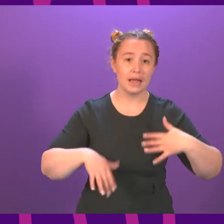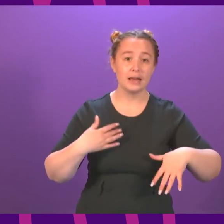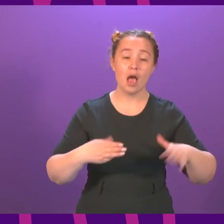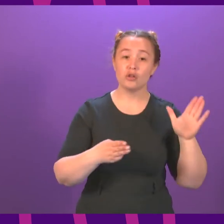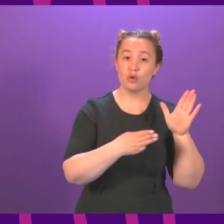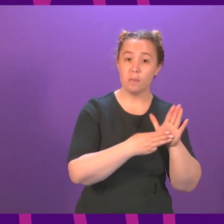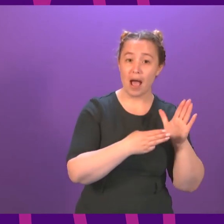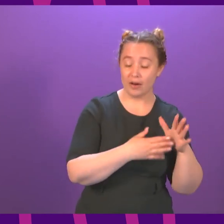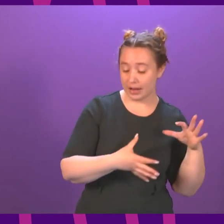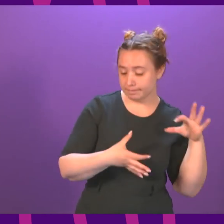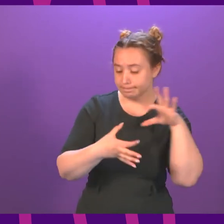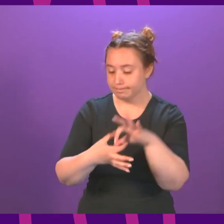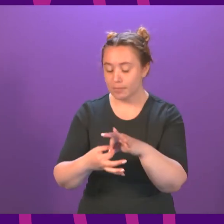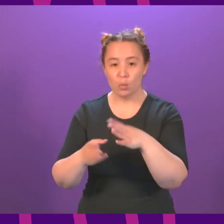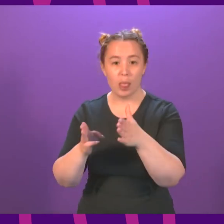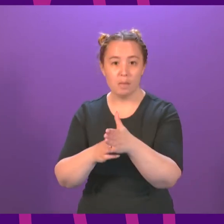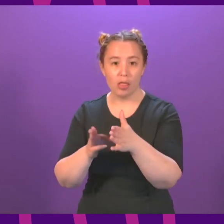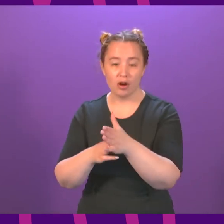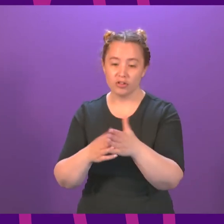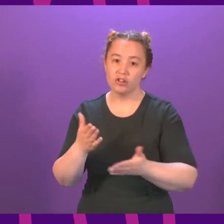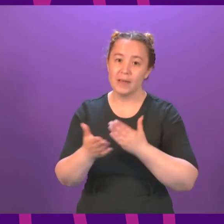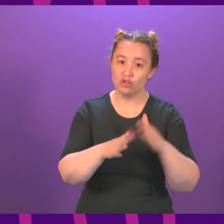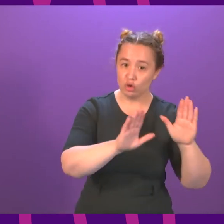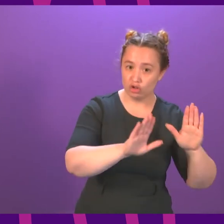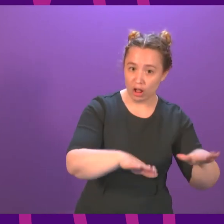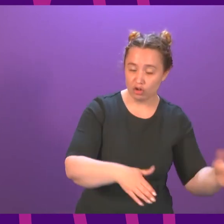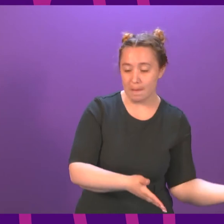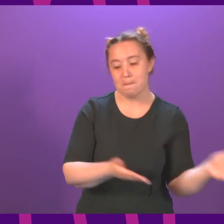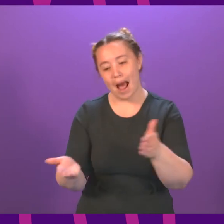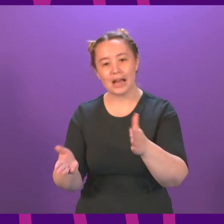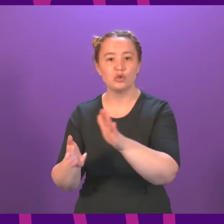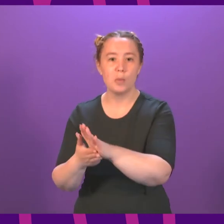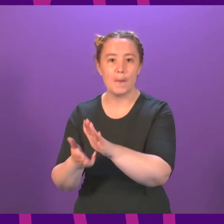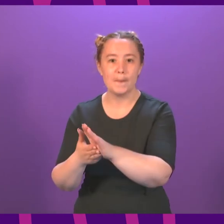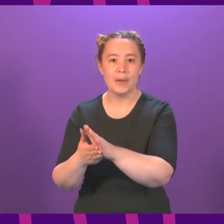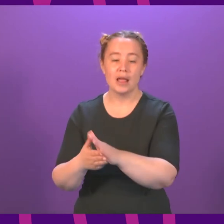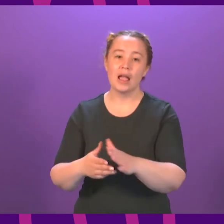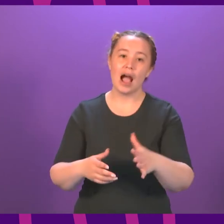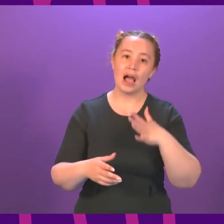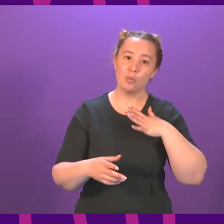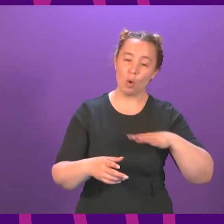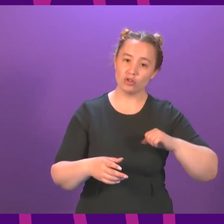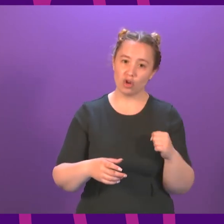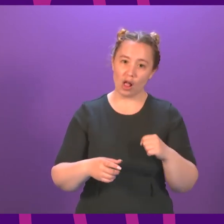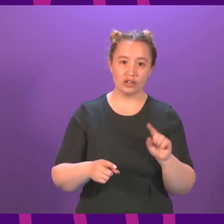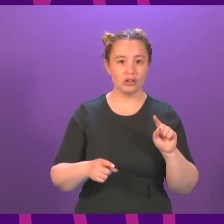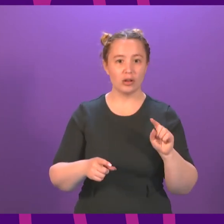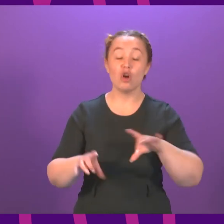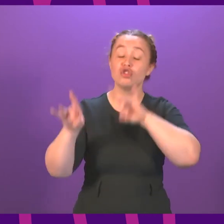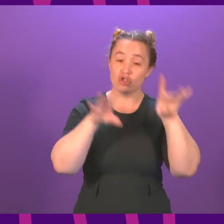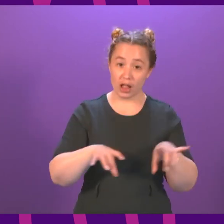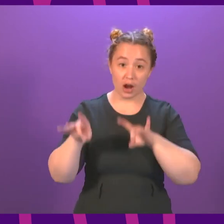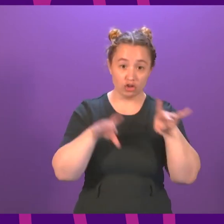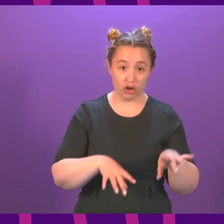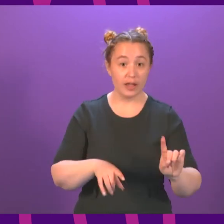forced adoption from around the world, reunited mothers with children and given evidence that helped secure the world's first government apology for forced adoption in Australia in